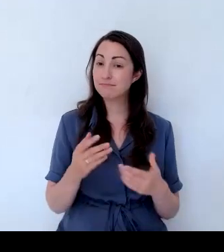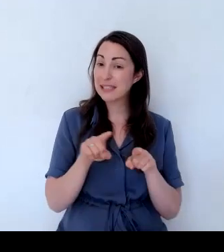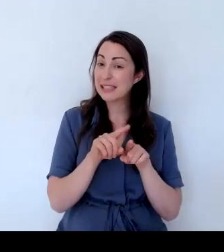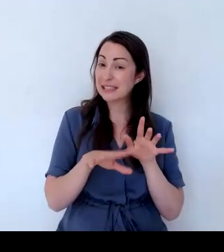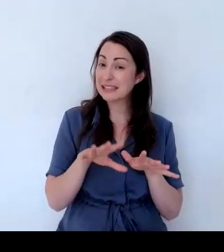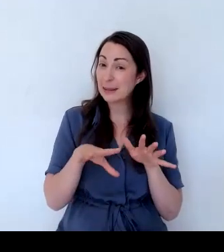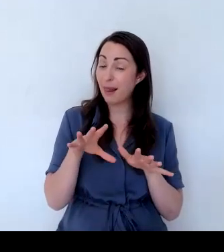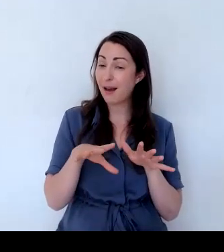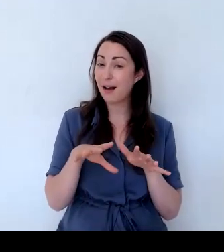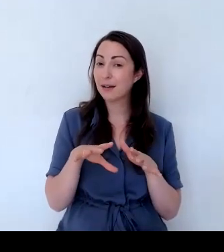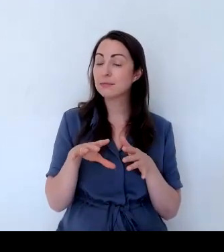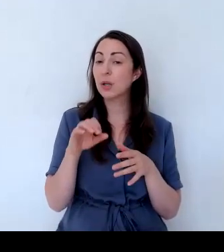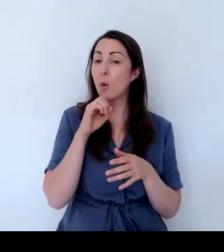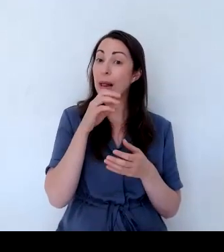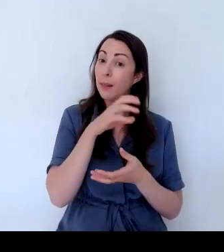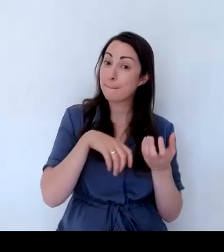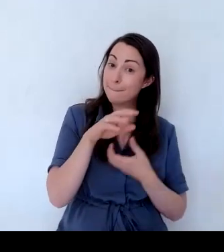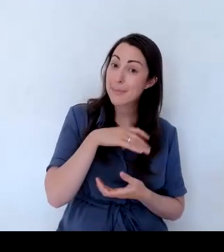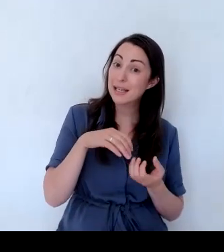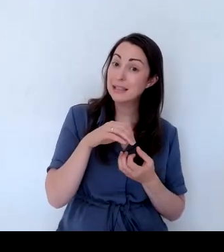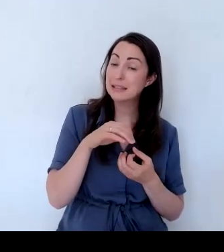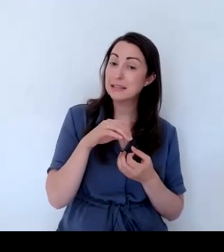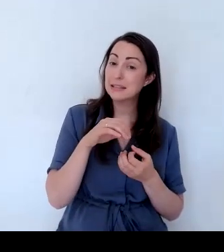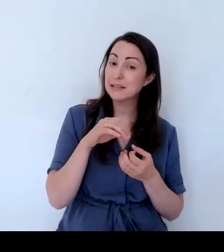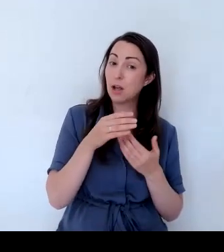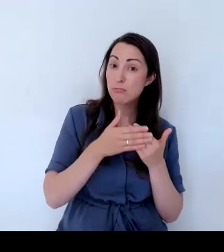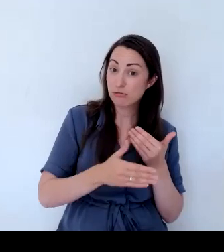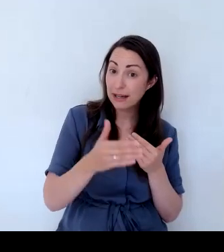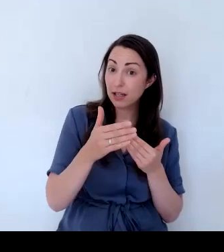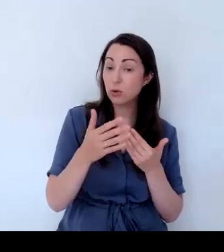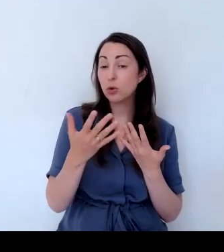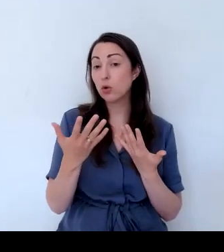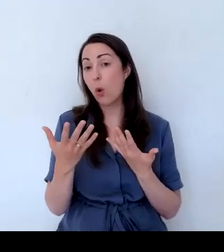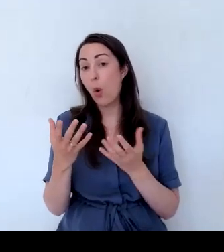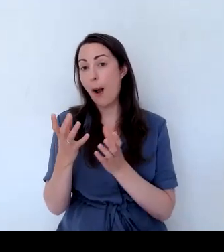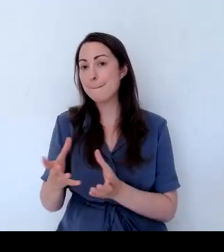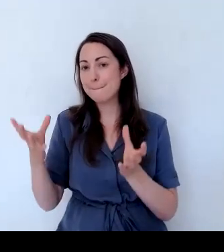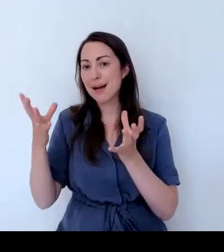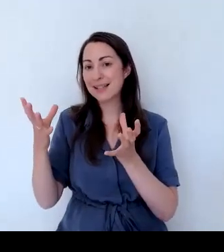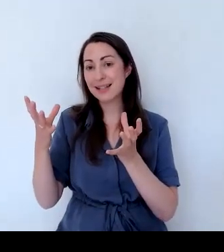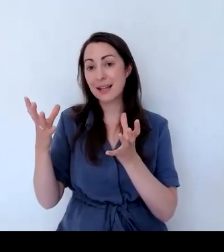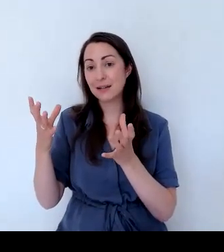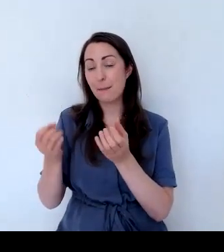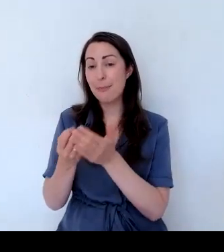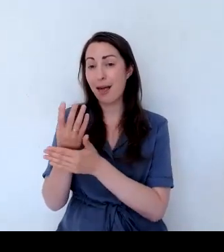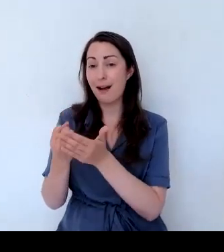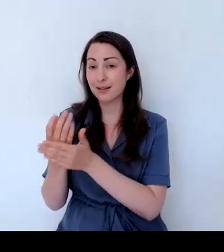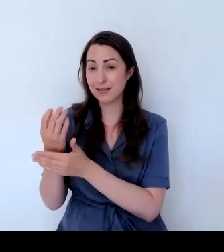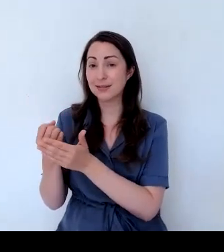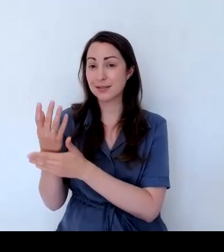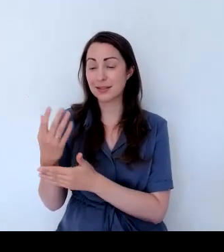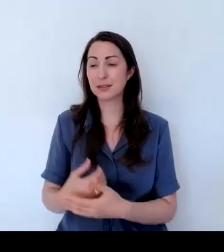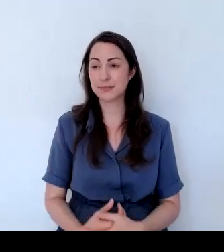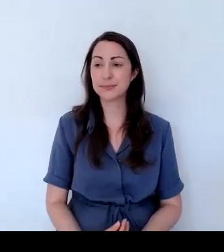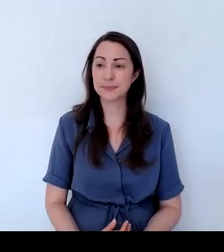mixing the perennials and maybe one or two bosket plants as well. Putting in savenias as well. We've got some